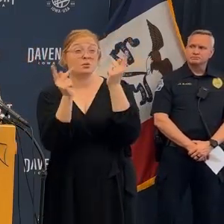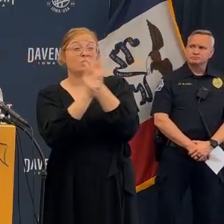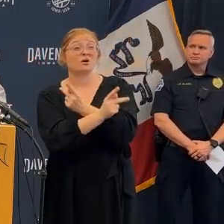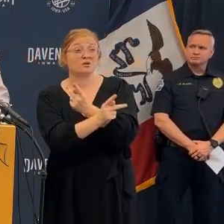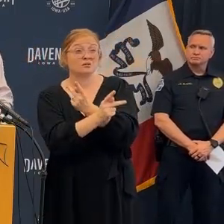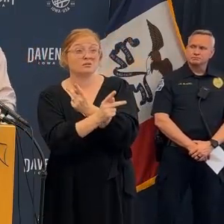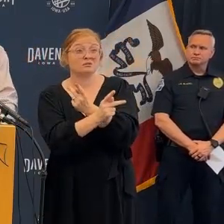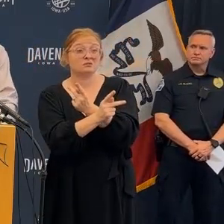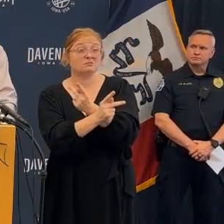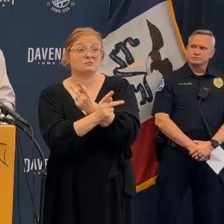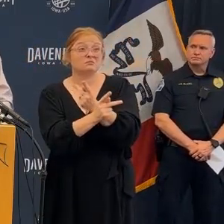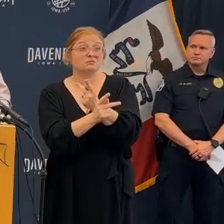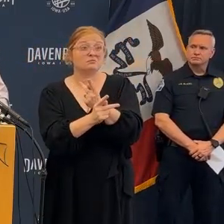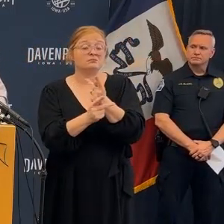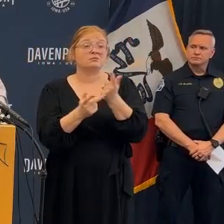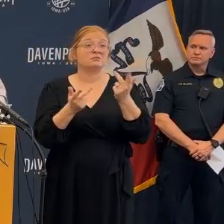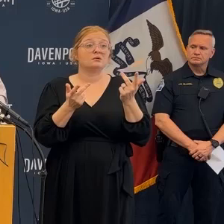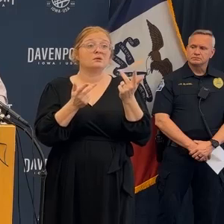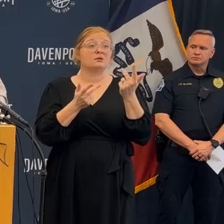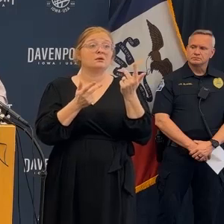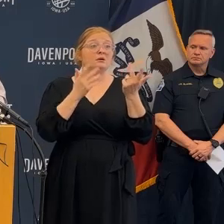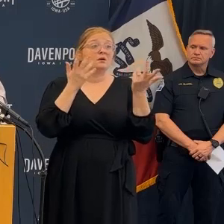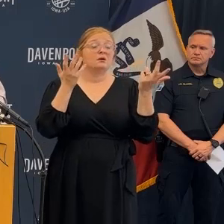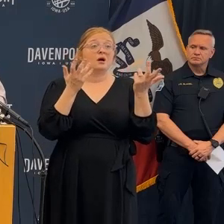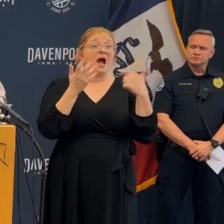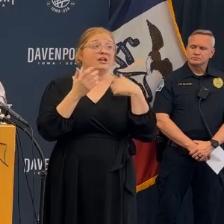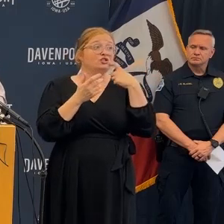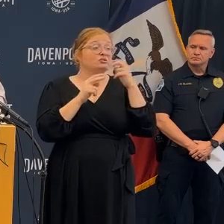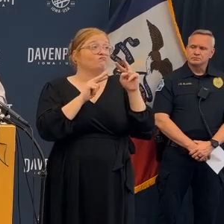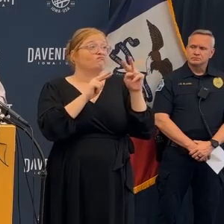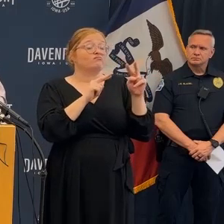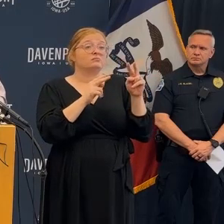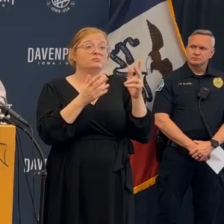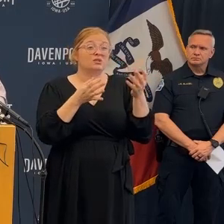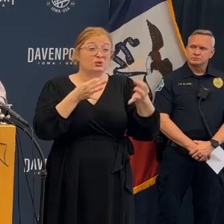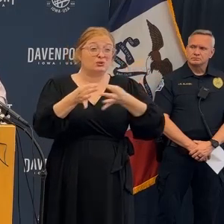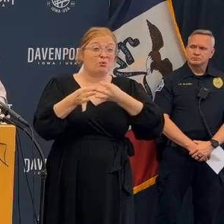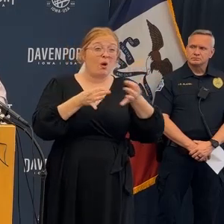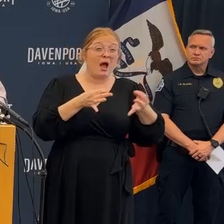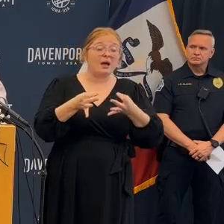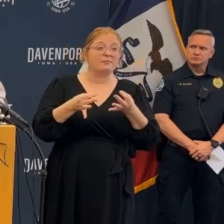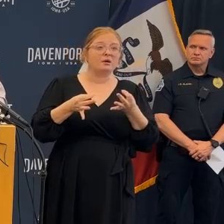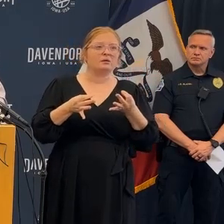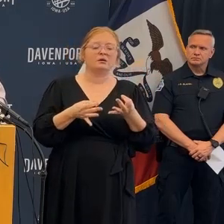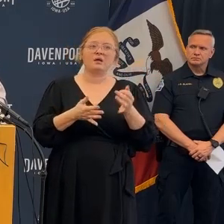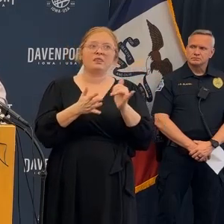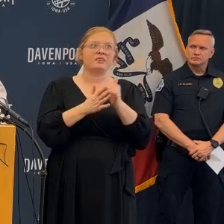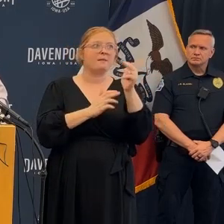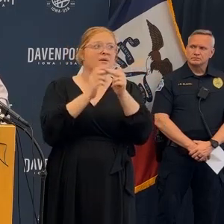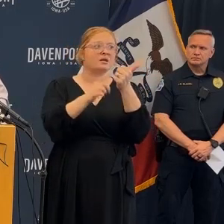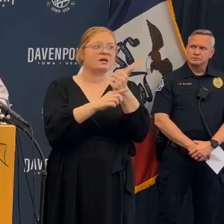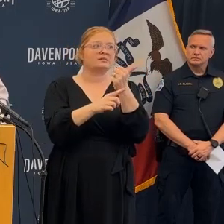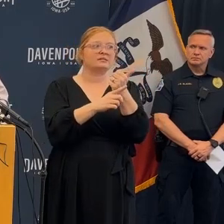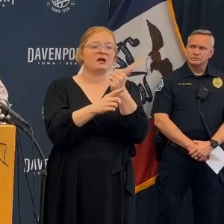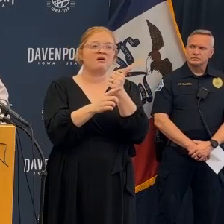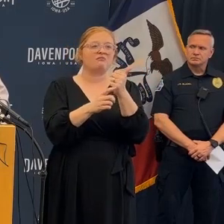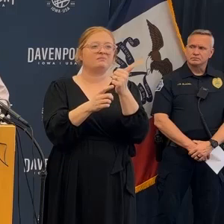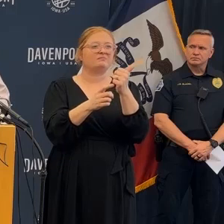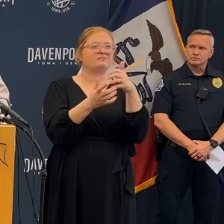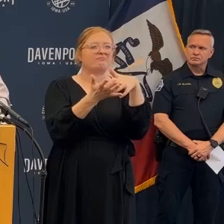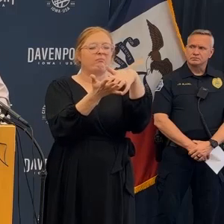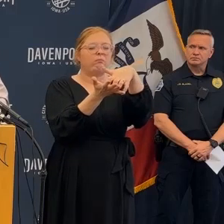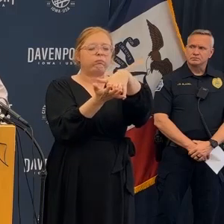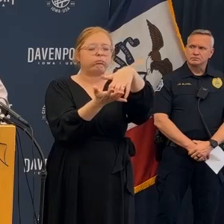the condition of the building is worsening over time I just saw that the